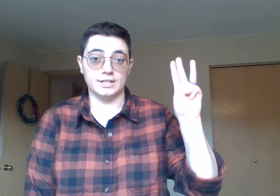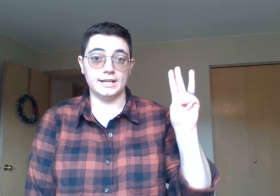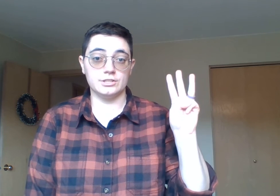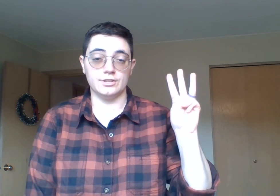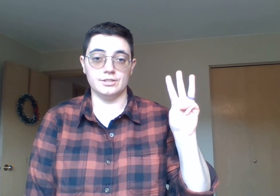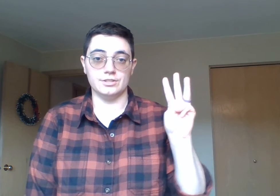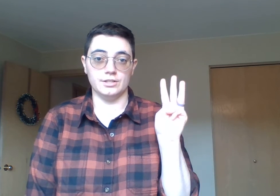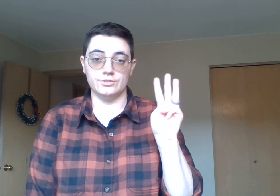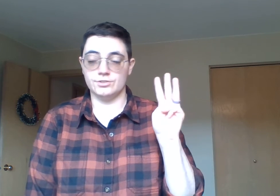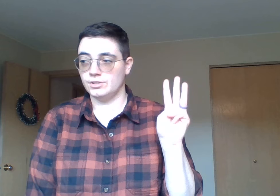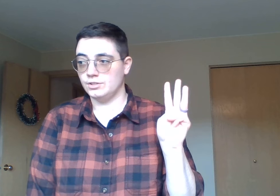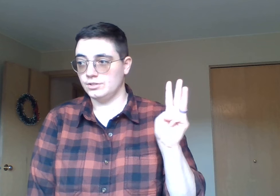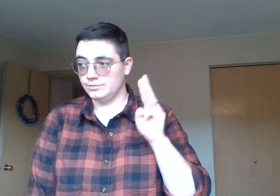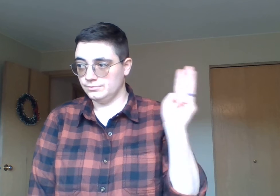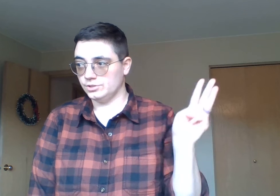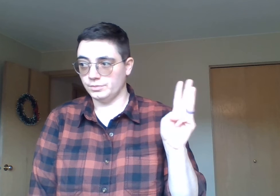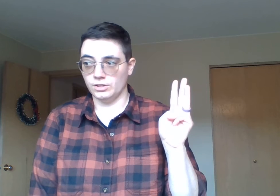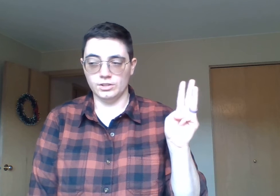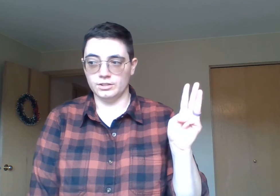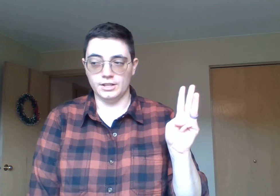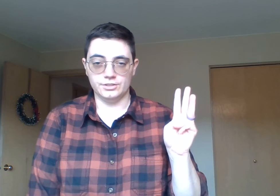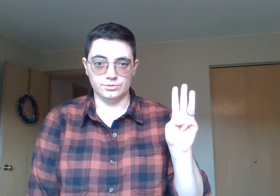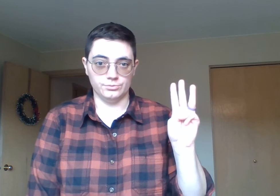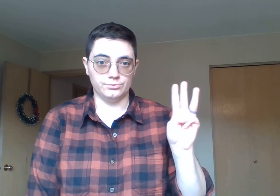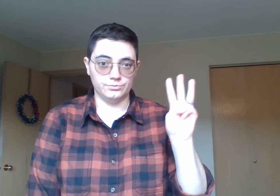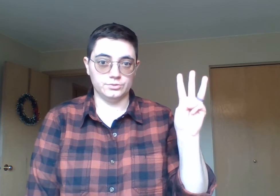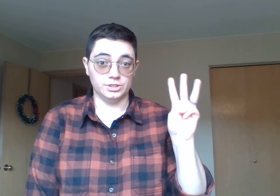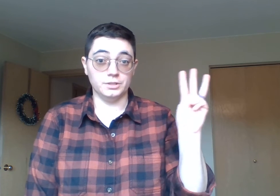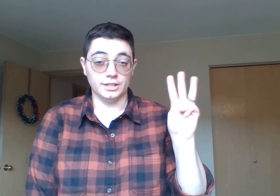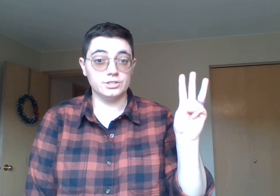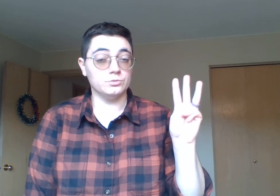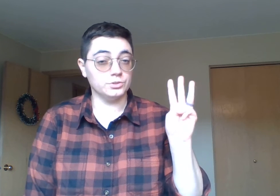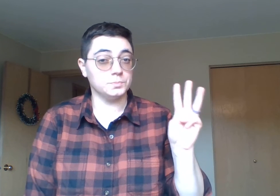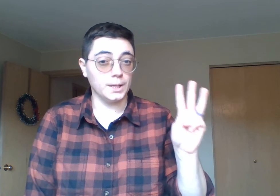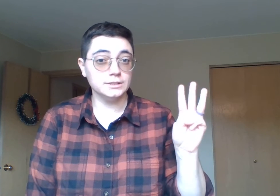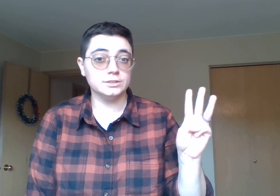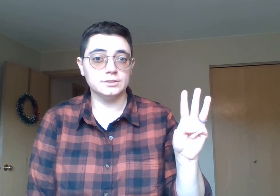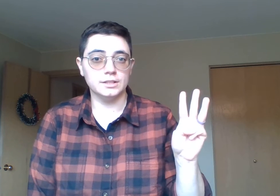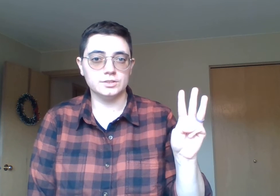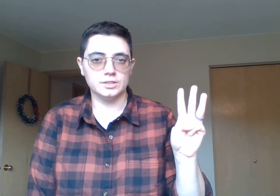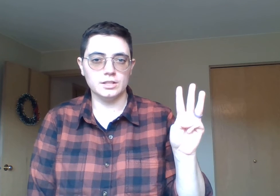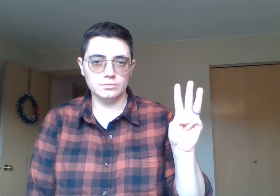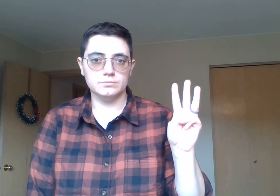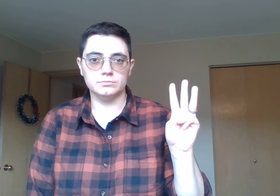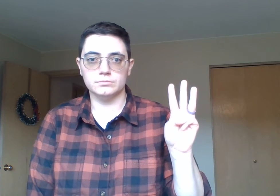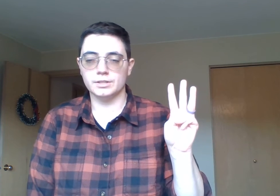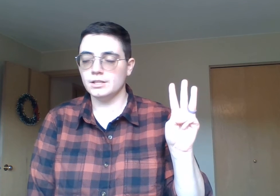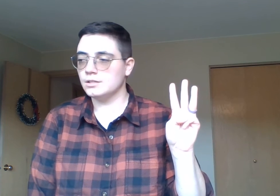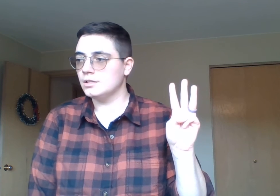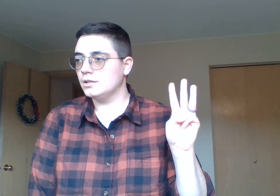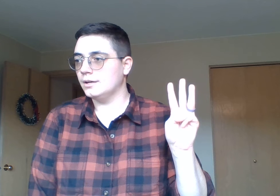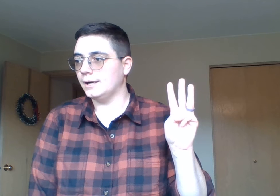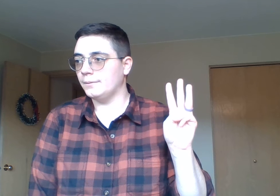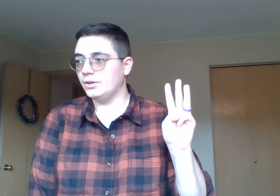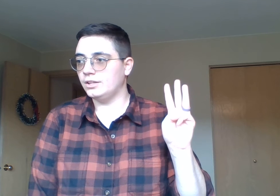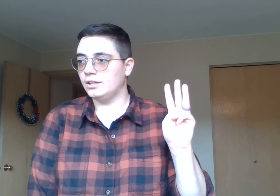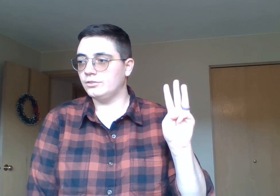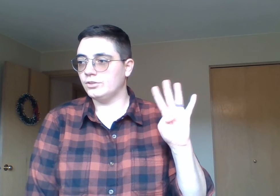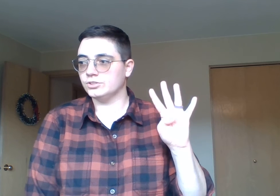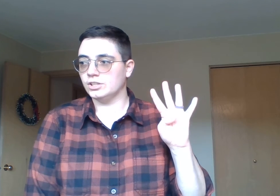attached, that says something along the lines of simulation response as the title. Okay. And then there's